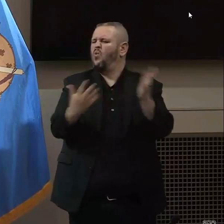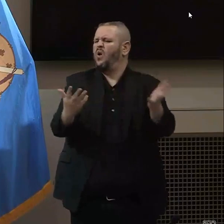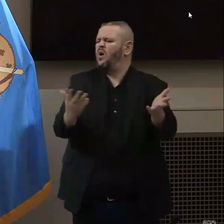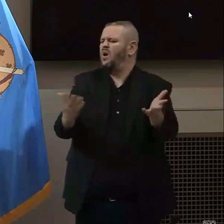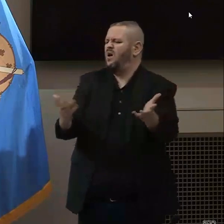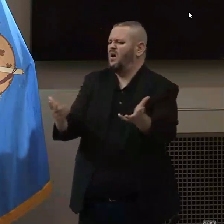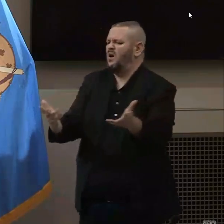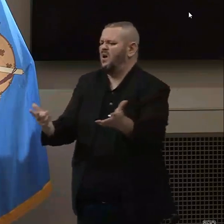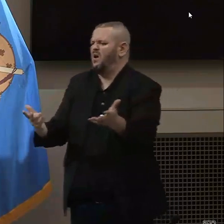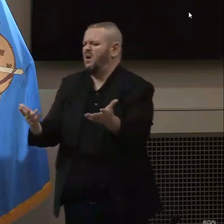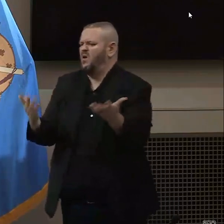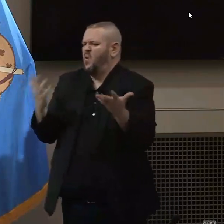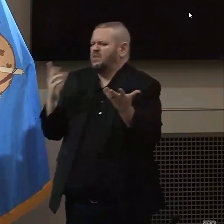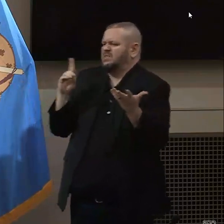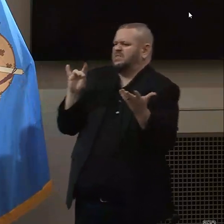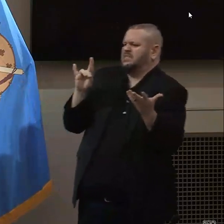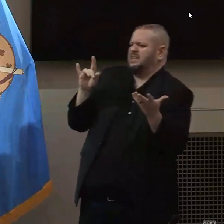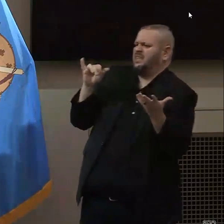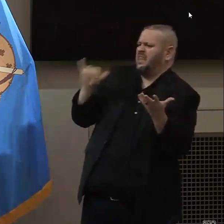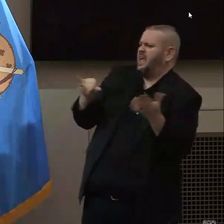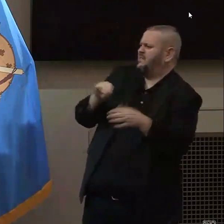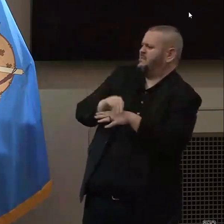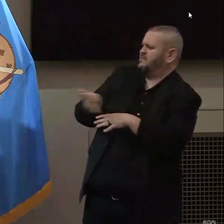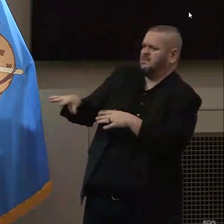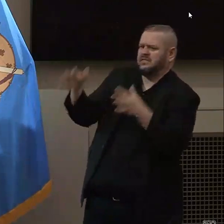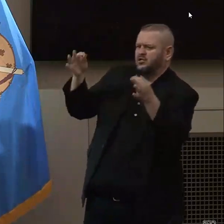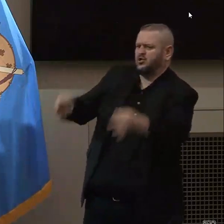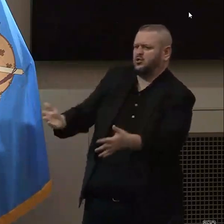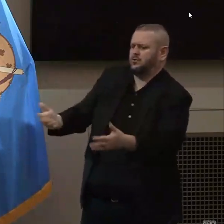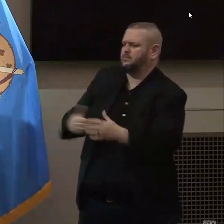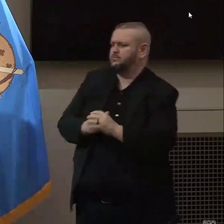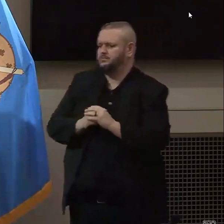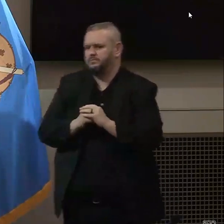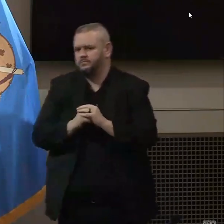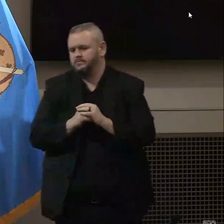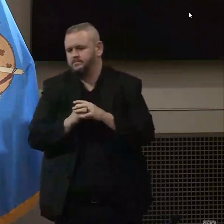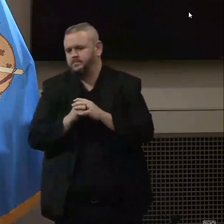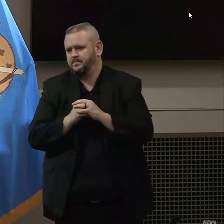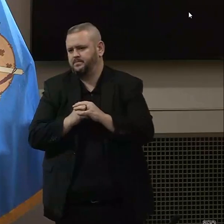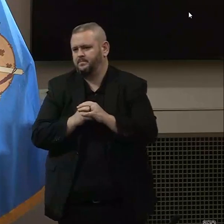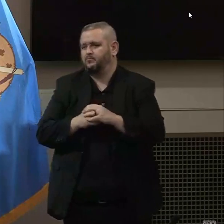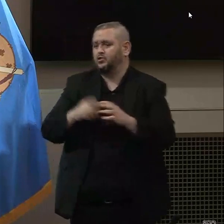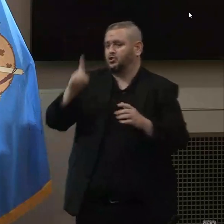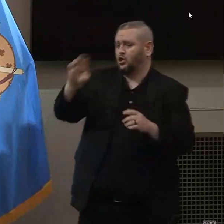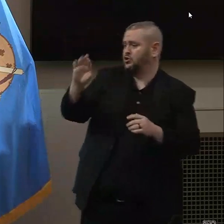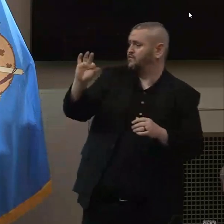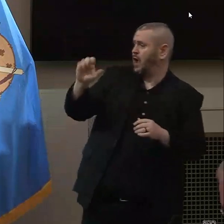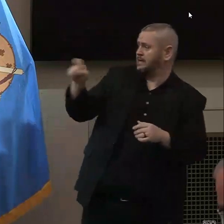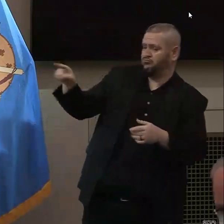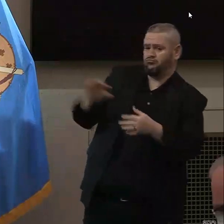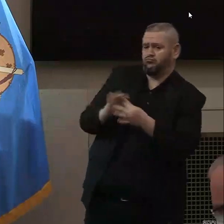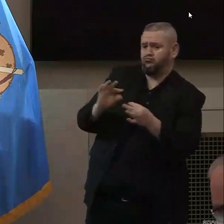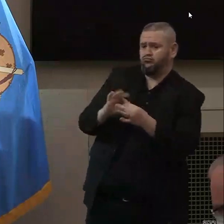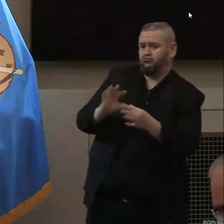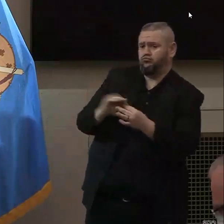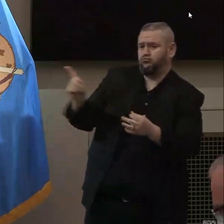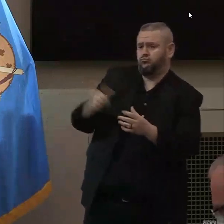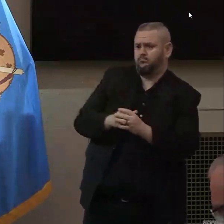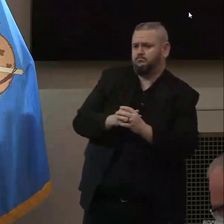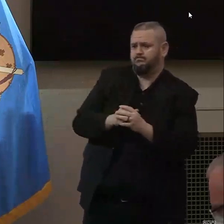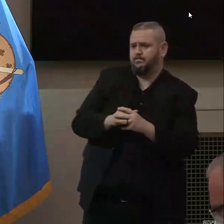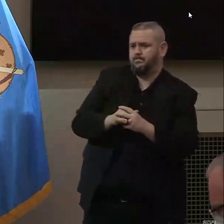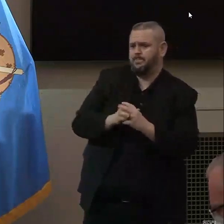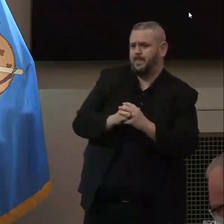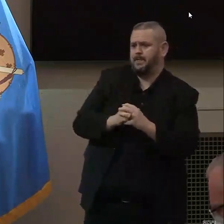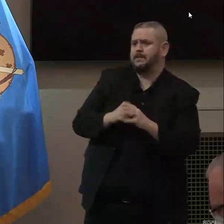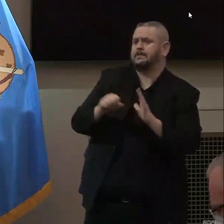Give you my thoughts, and I'd like to get Dr. Fry's thoughts. So, Dr. Fry, this is something Oklahomans need to understand. So the state